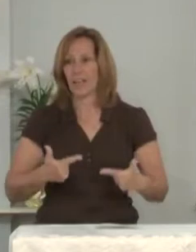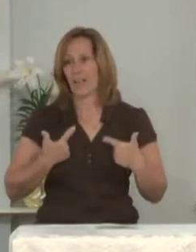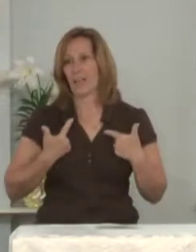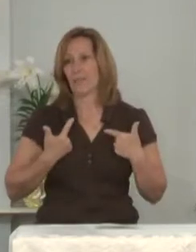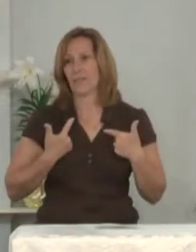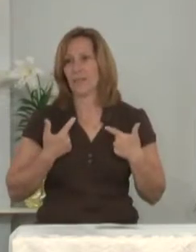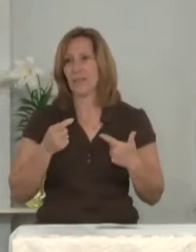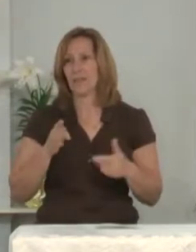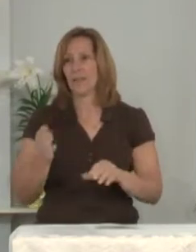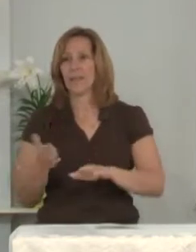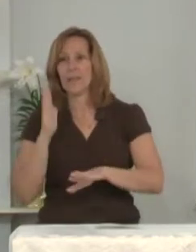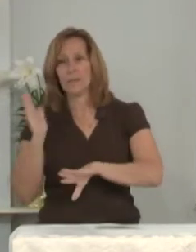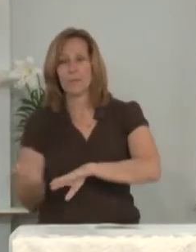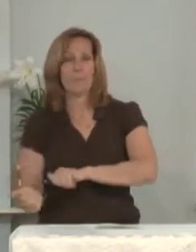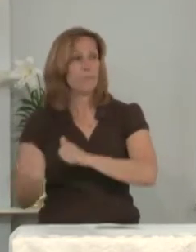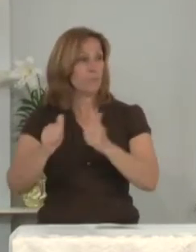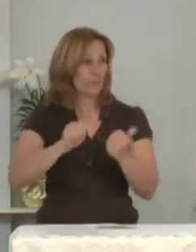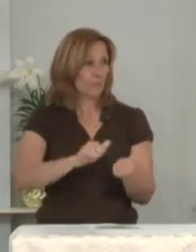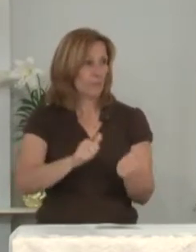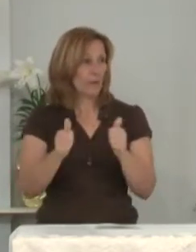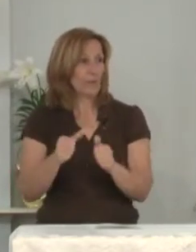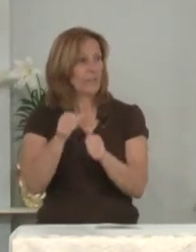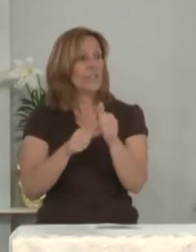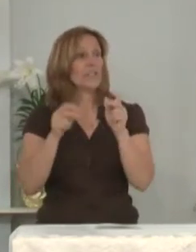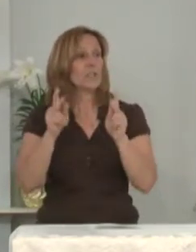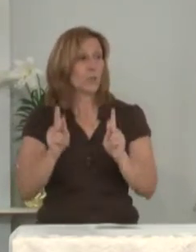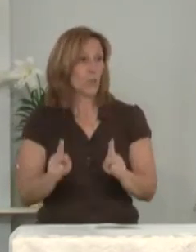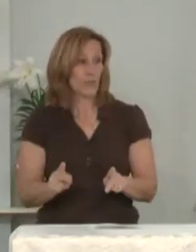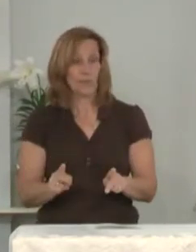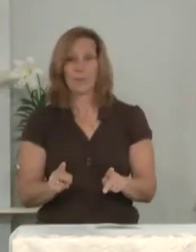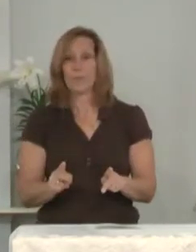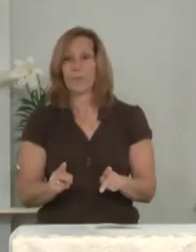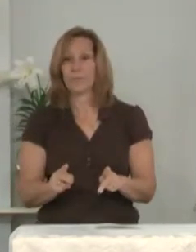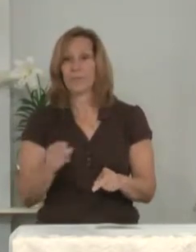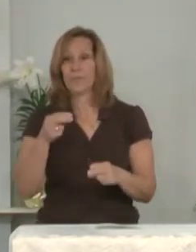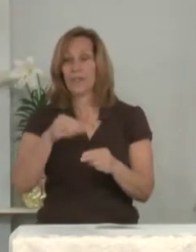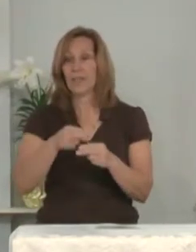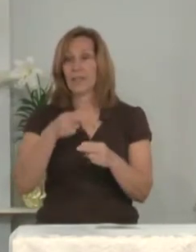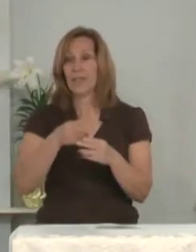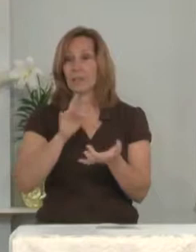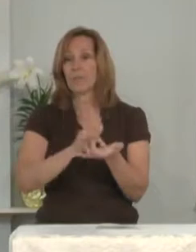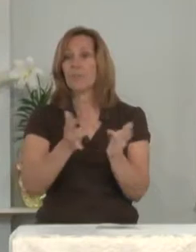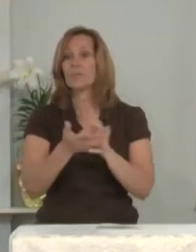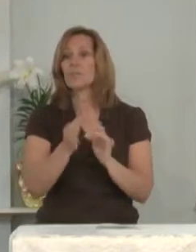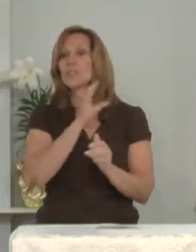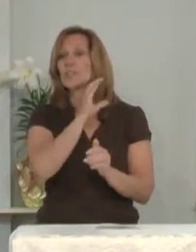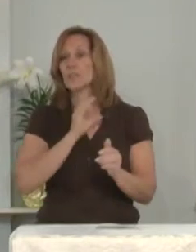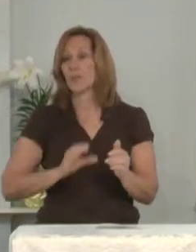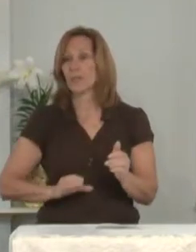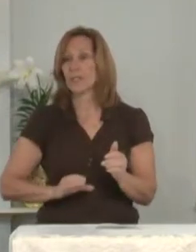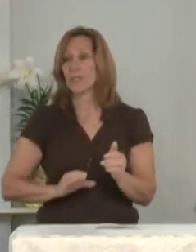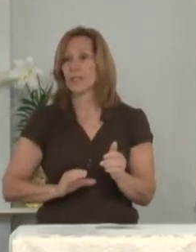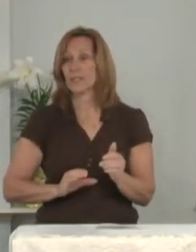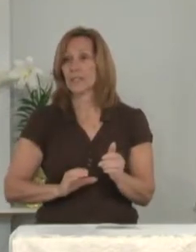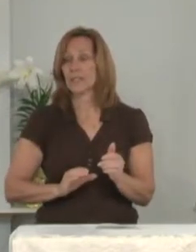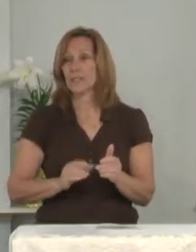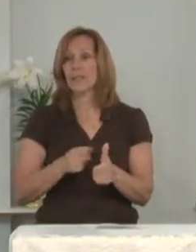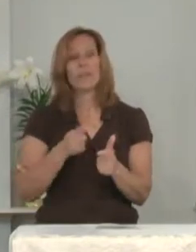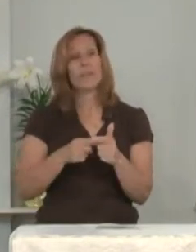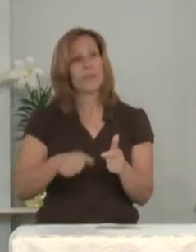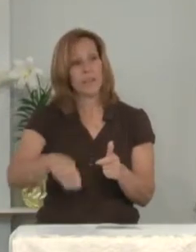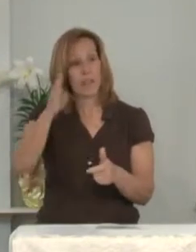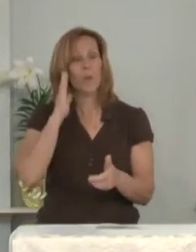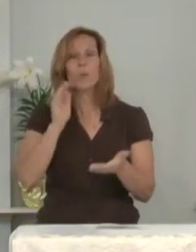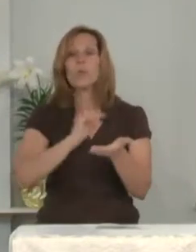and be baptized. Each one of you in the name of Jesus Christ. Then